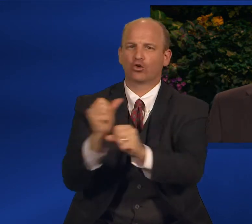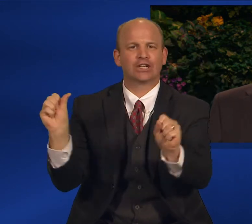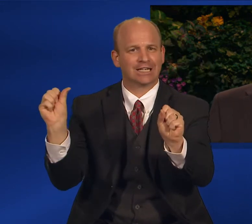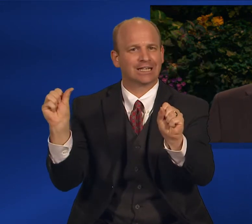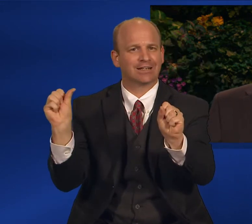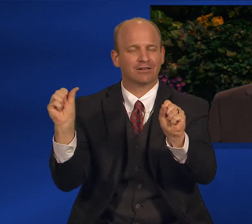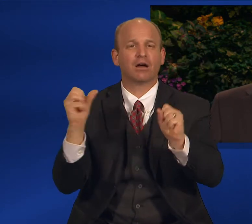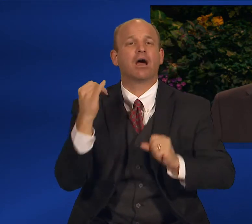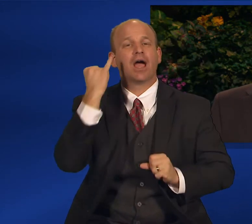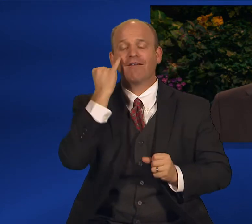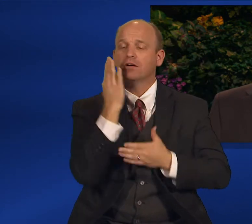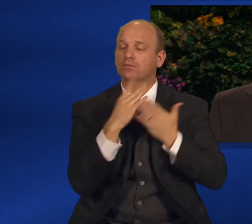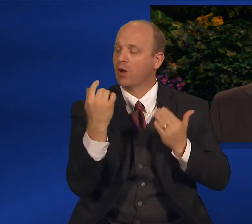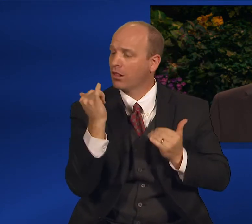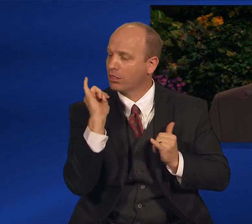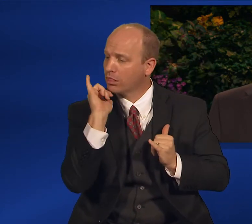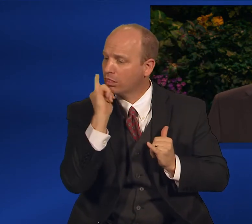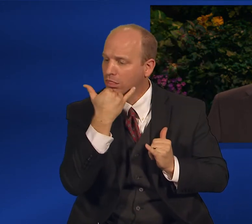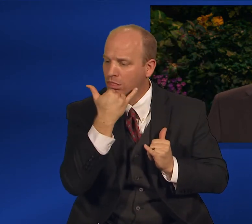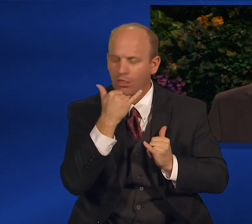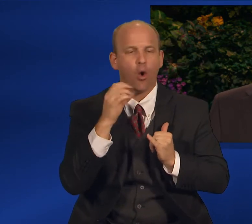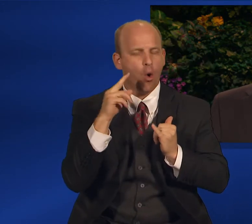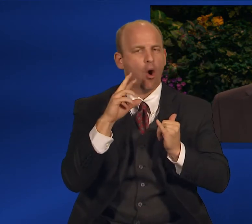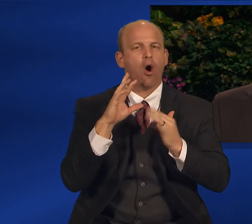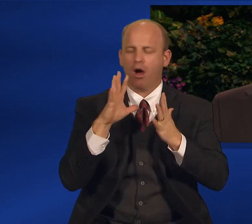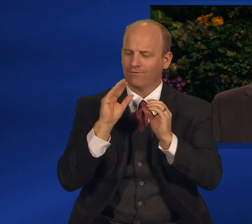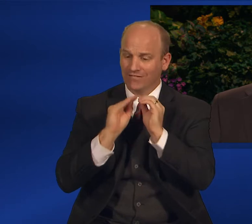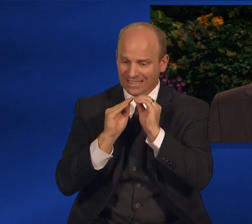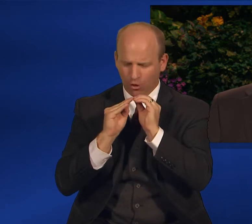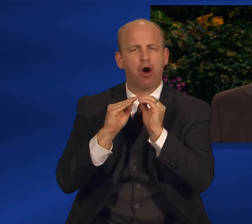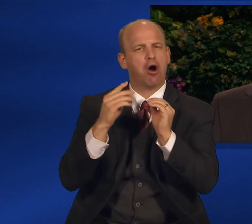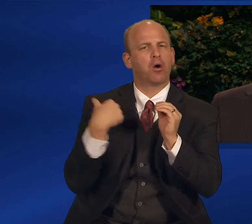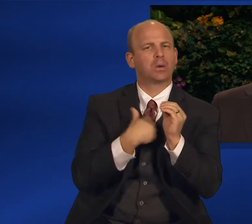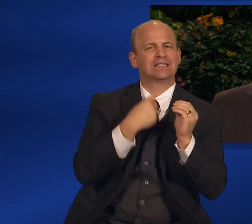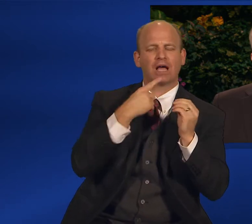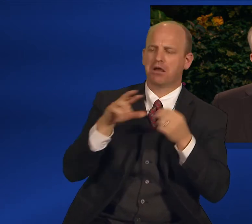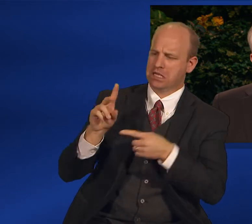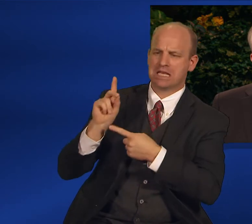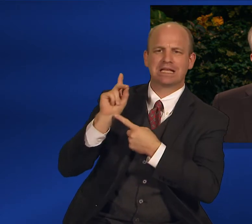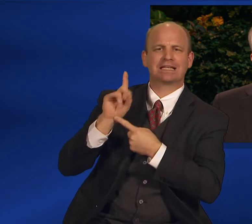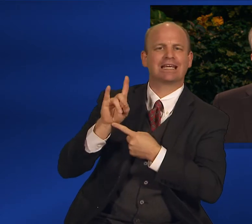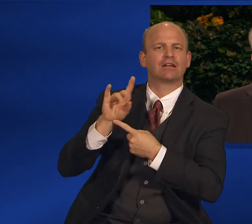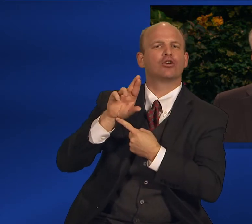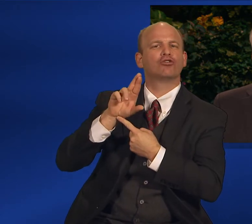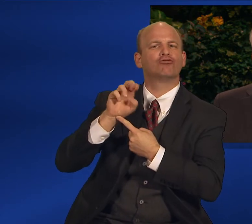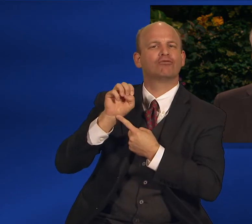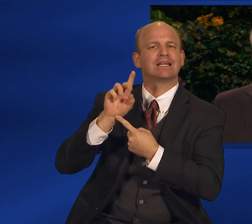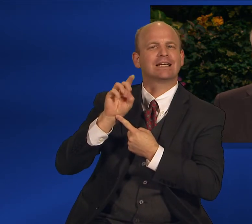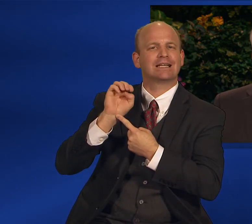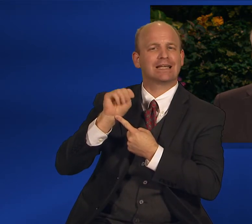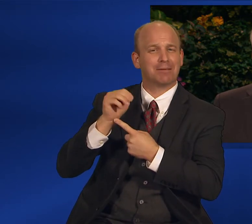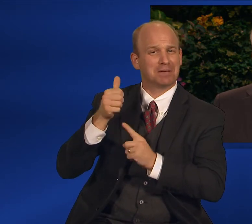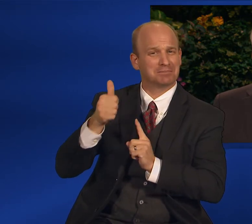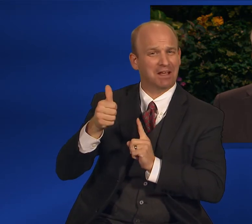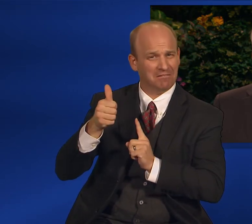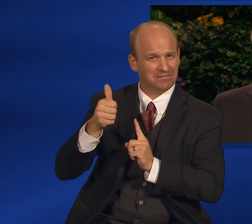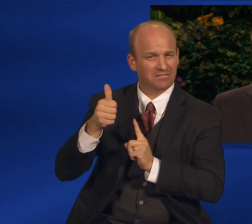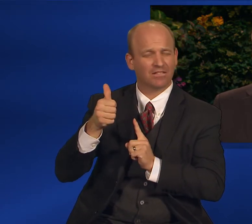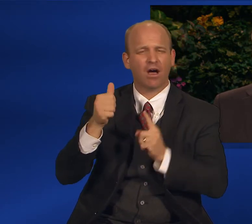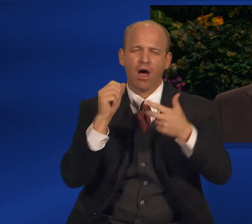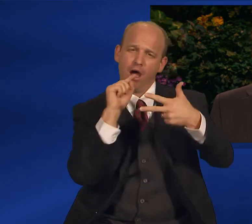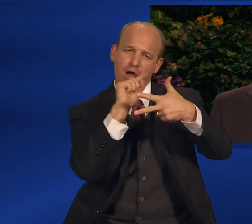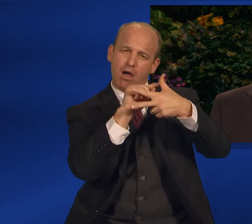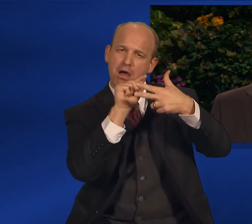corrects it, or makes amends, we say he has redeemed himself. Each of these meanings suggest different